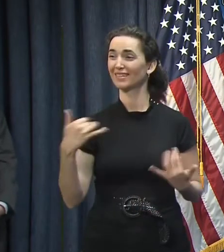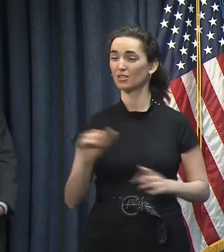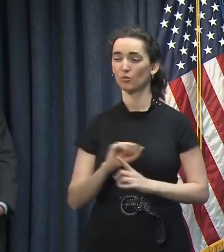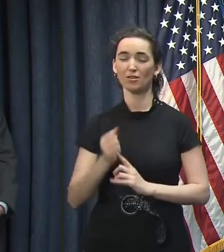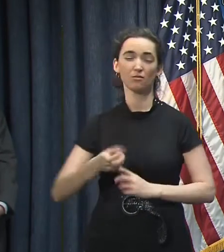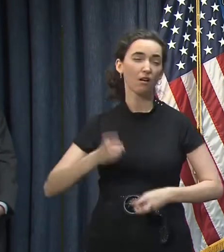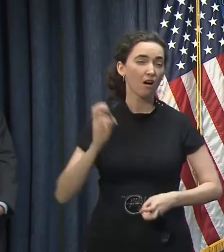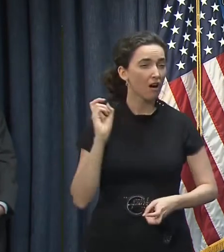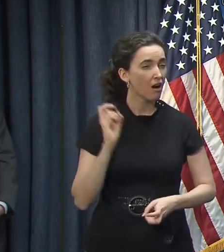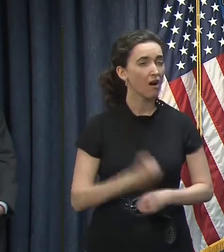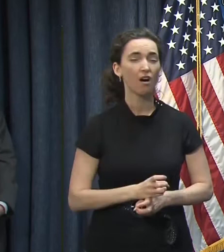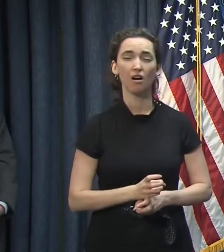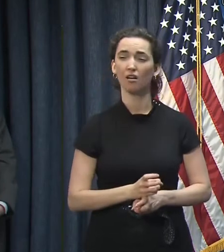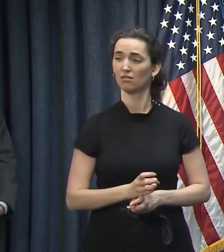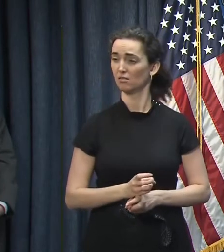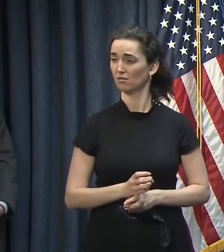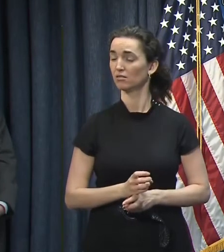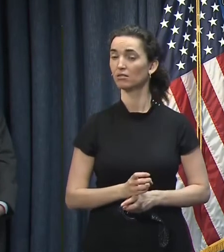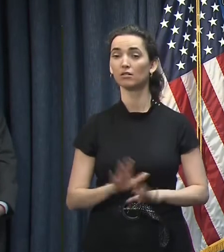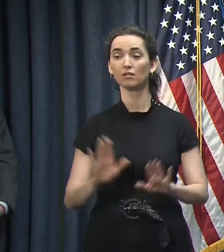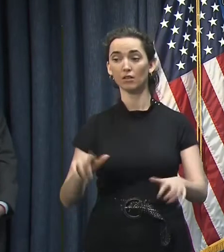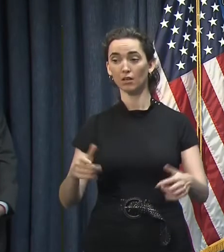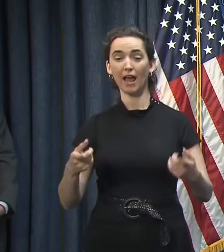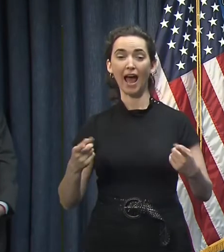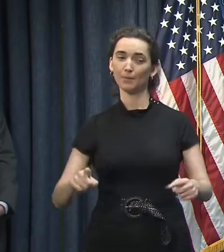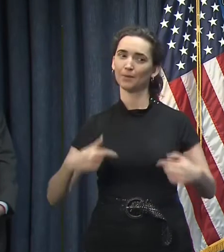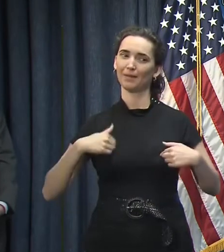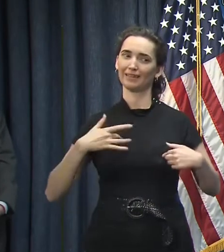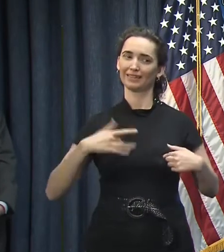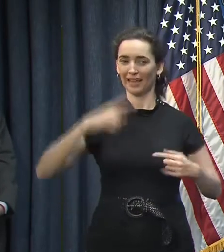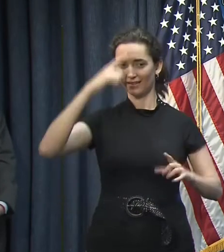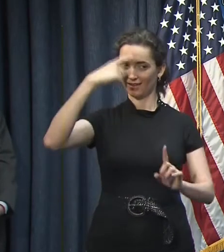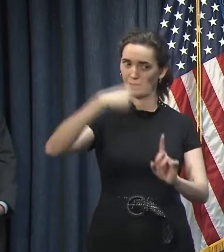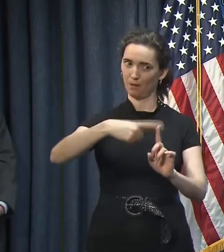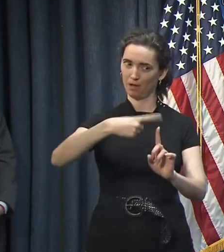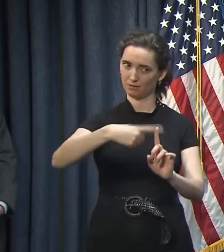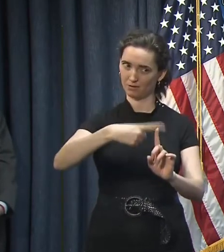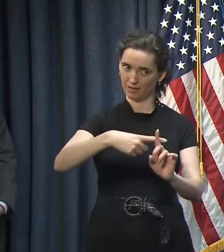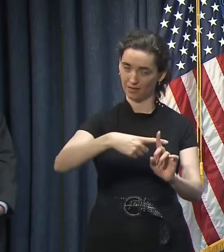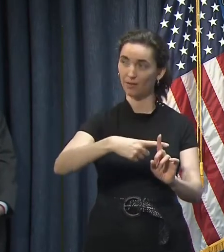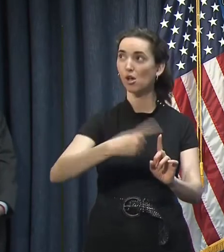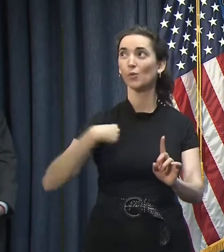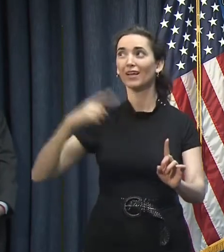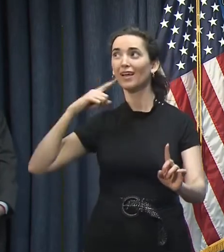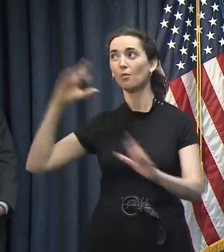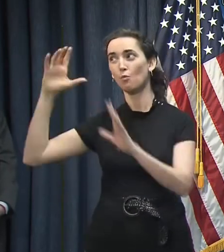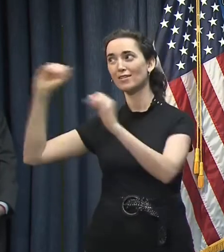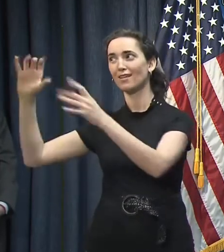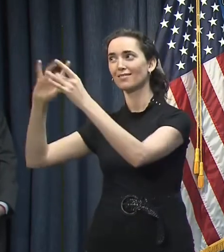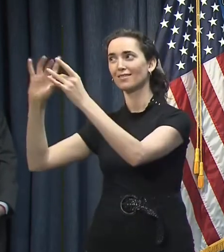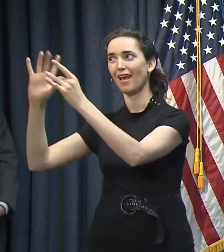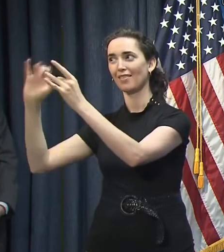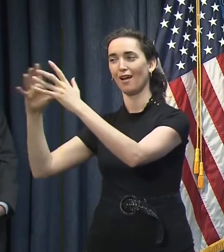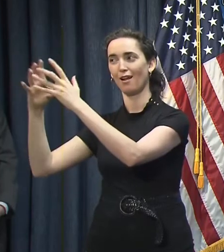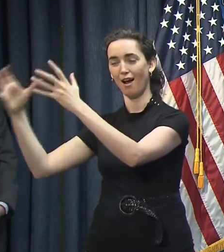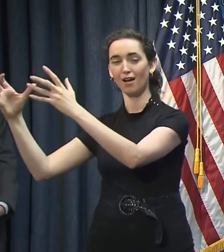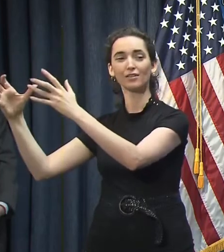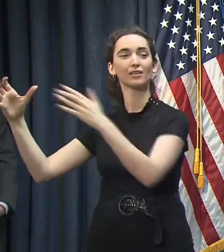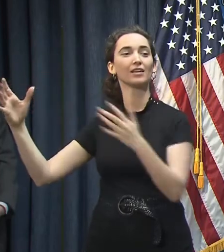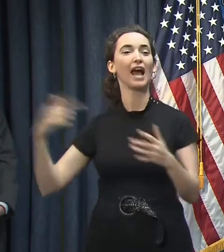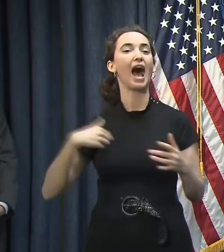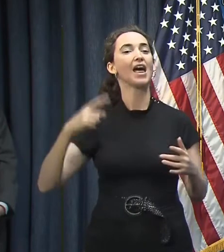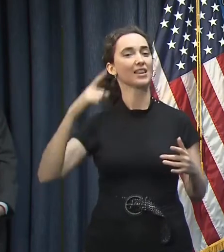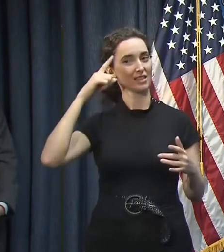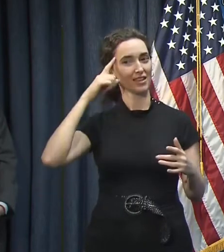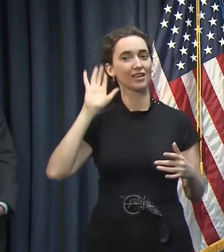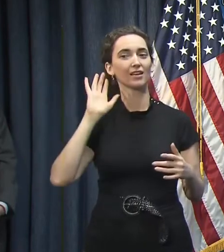I happen to be someone who is optimistic, and I know we hear the President say this. I believe that we're going to bounce